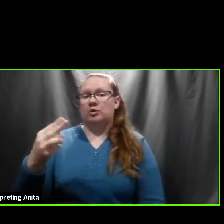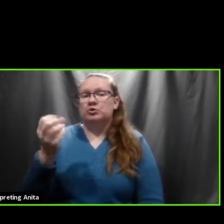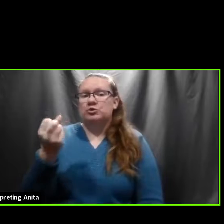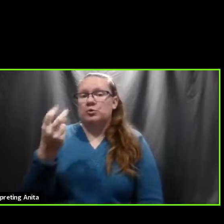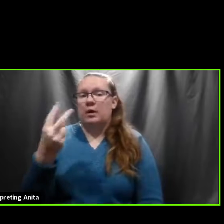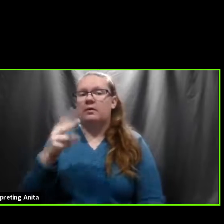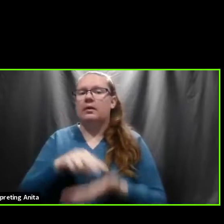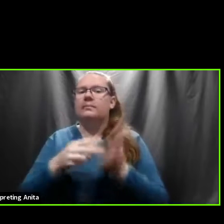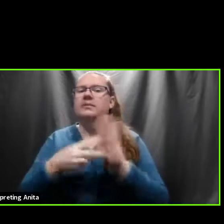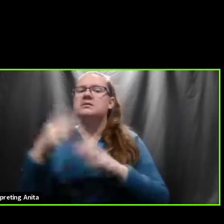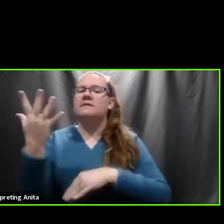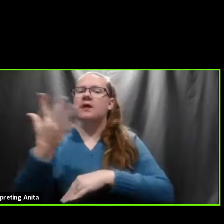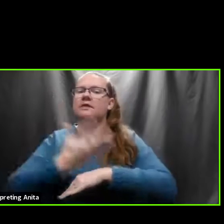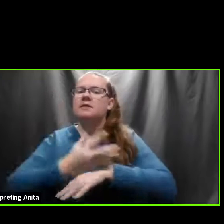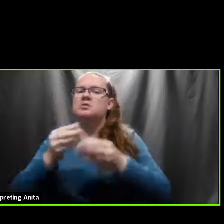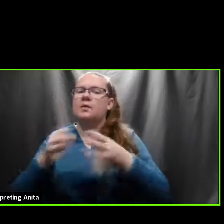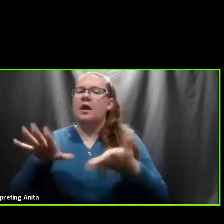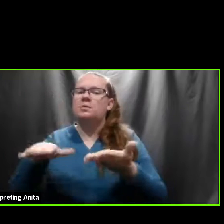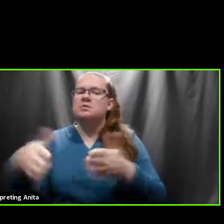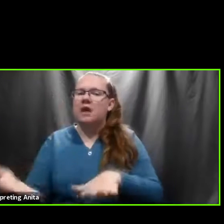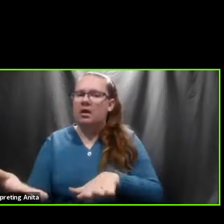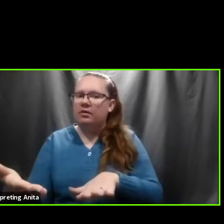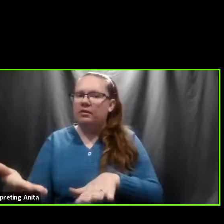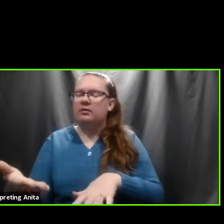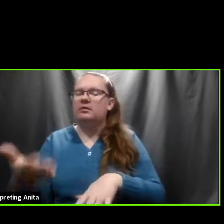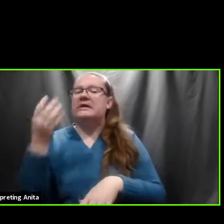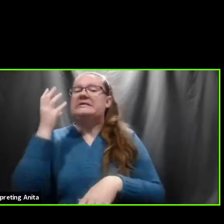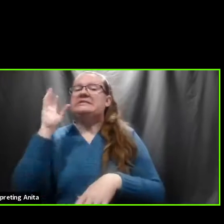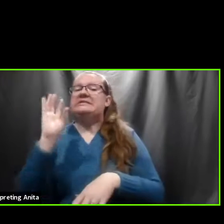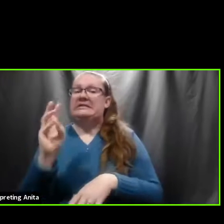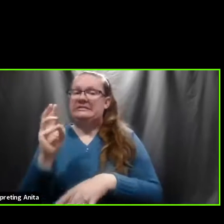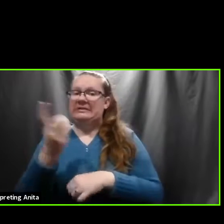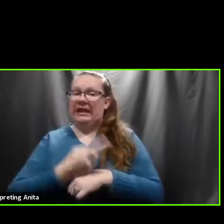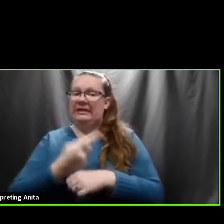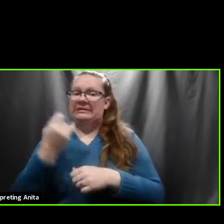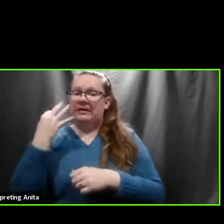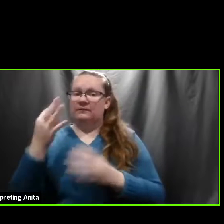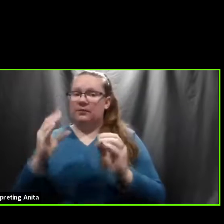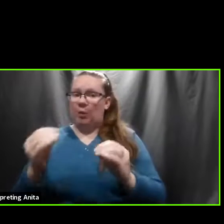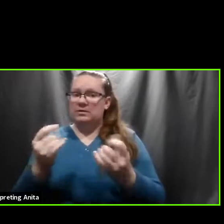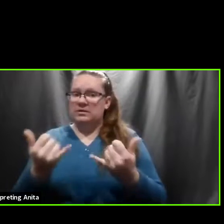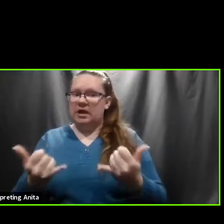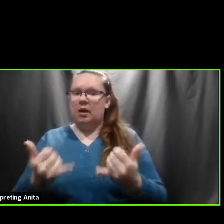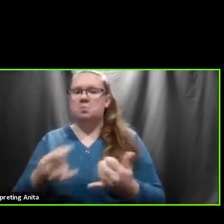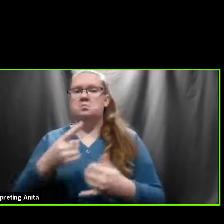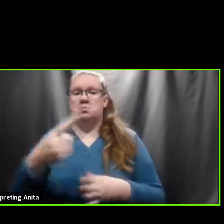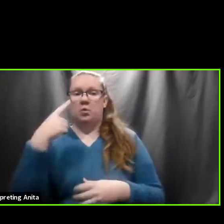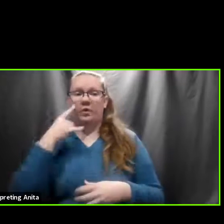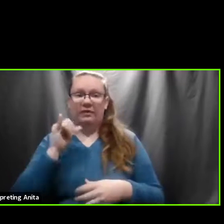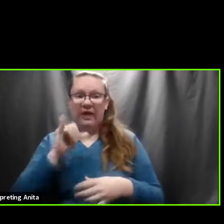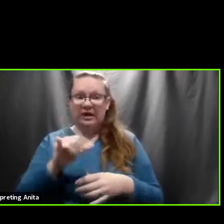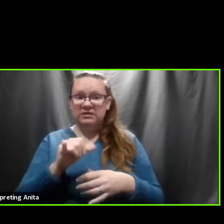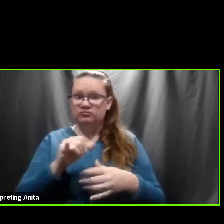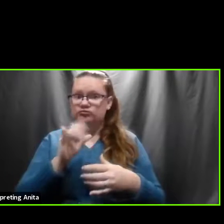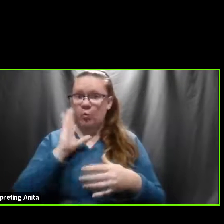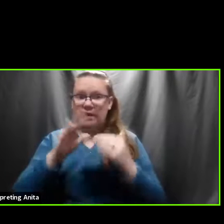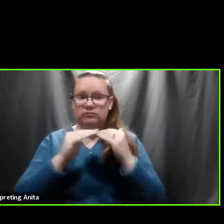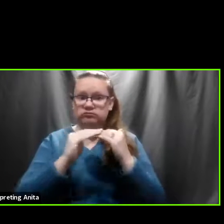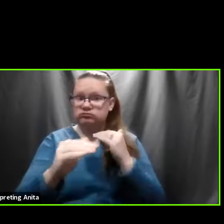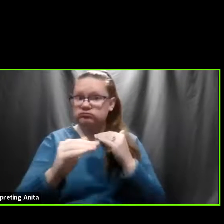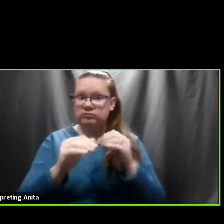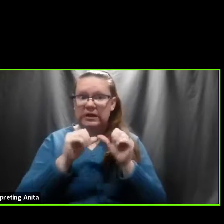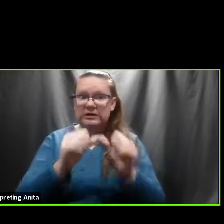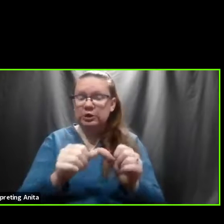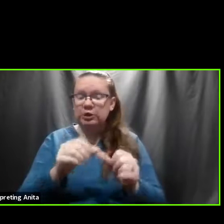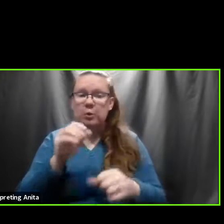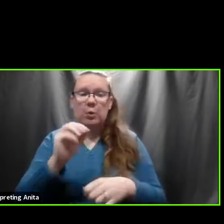death. Six, if that holds true today. What are your thoughts on that? And do you expect this to be the new trend? Yeah. Caitlin.